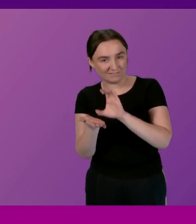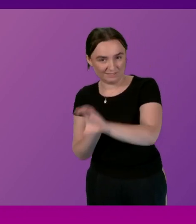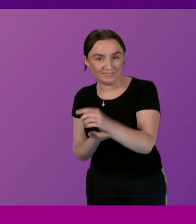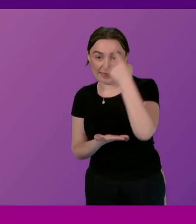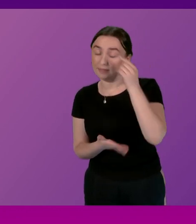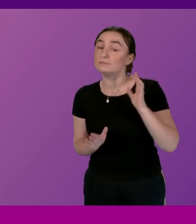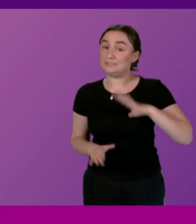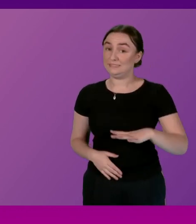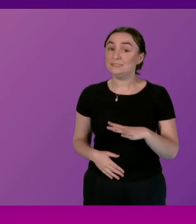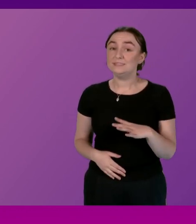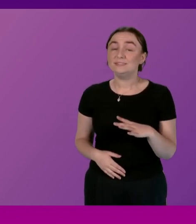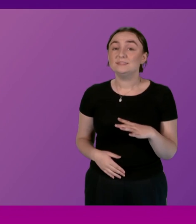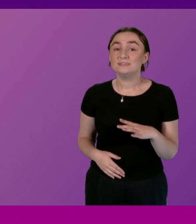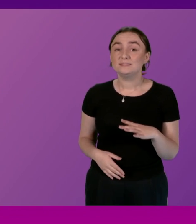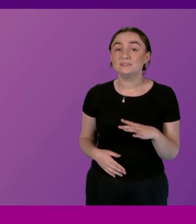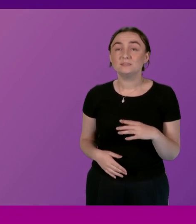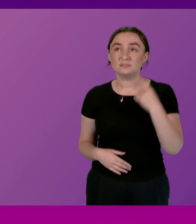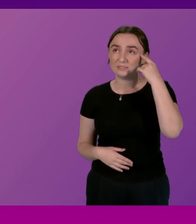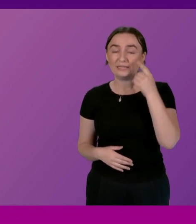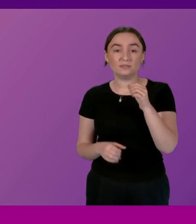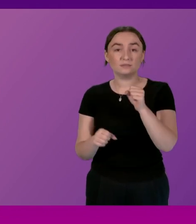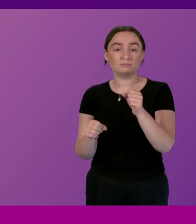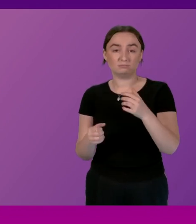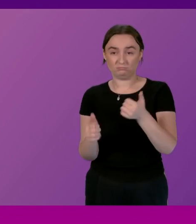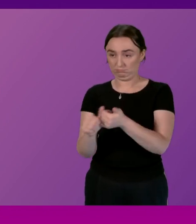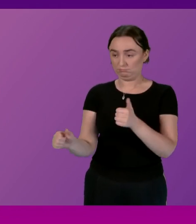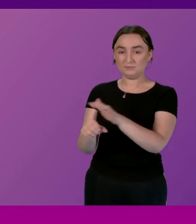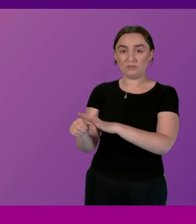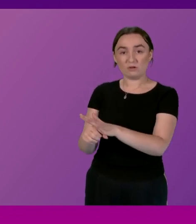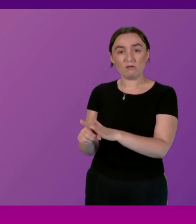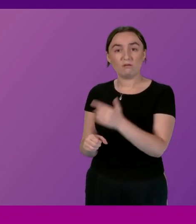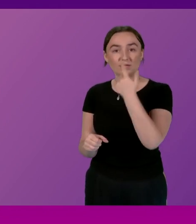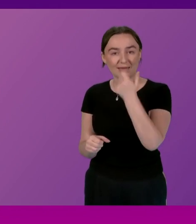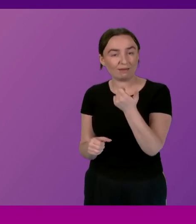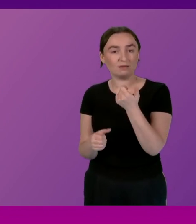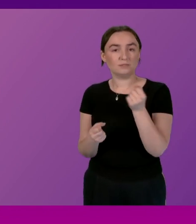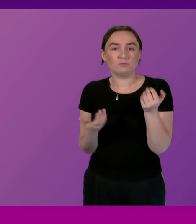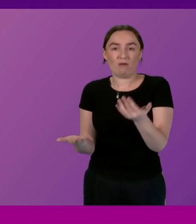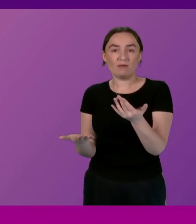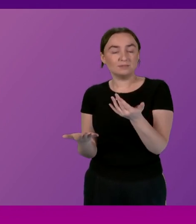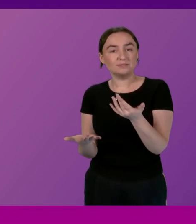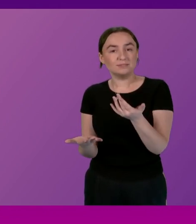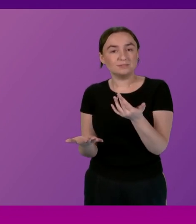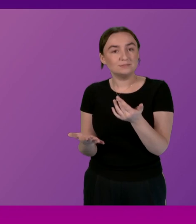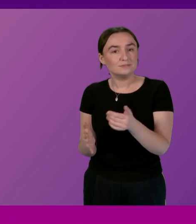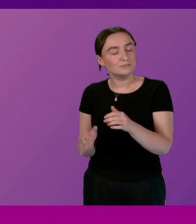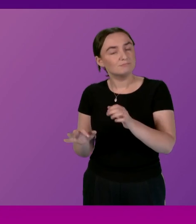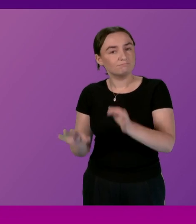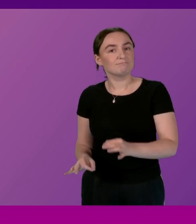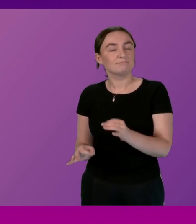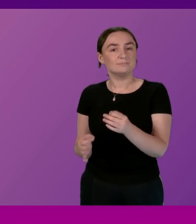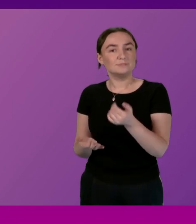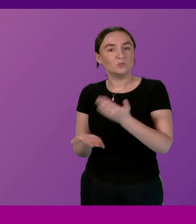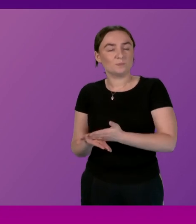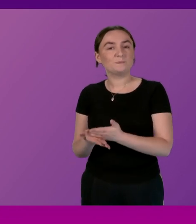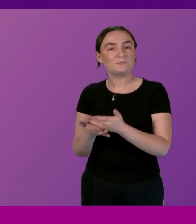it's required I think it gives the sector a level of stability and certainty which as I say I'm not entirely convinced they would say